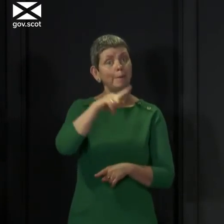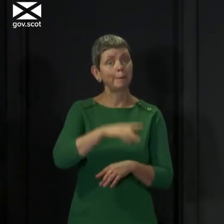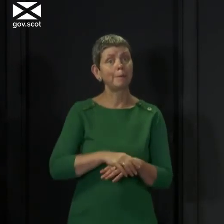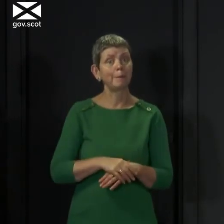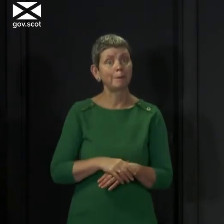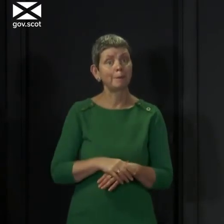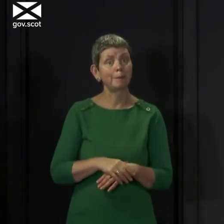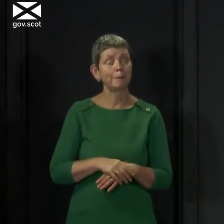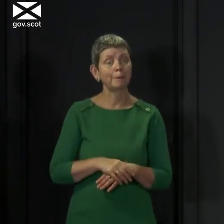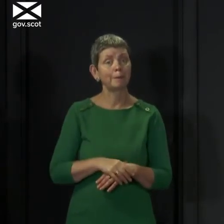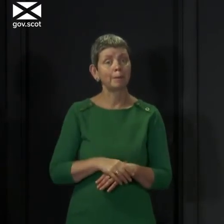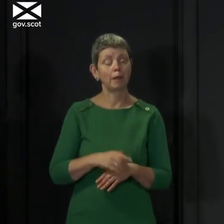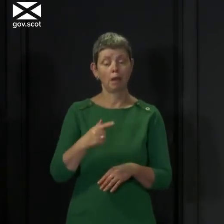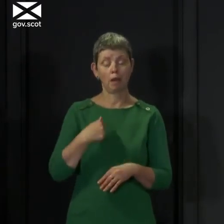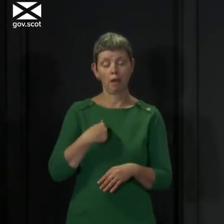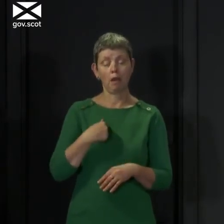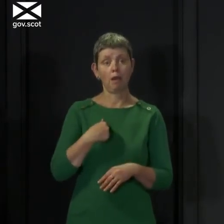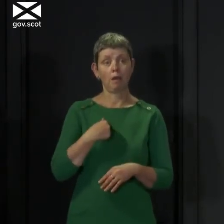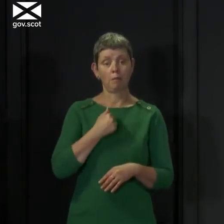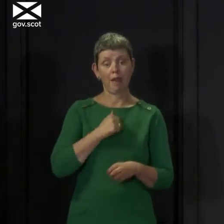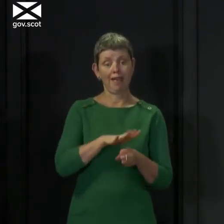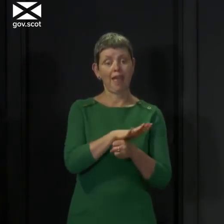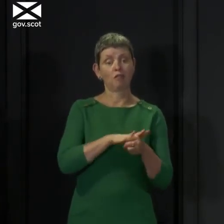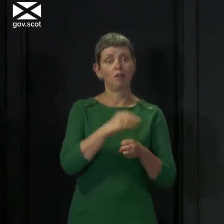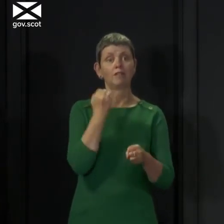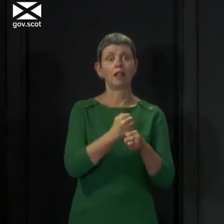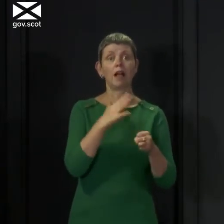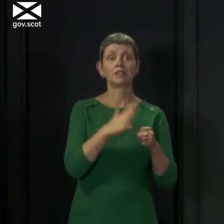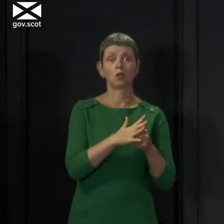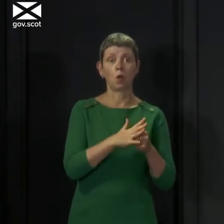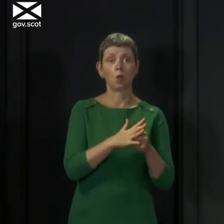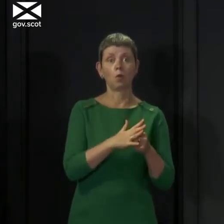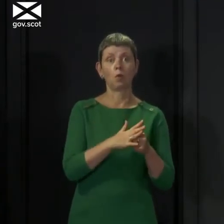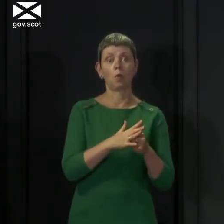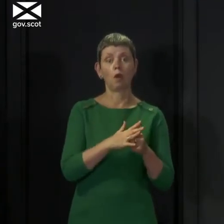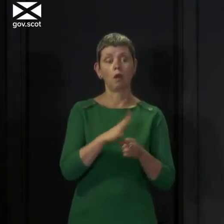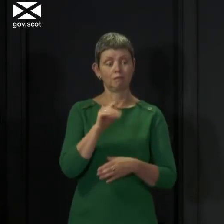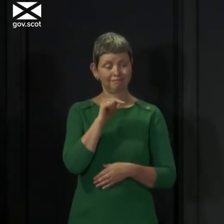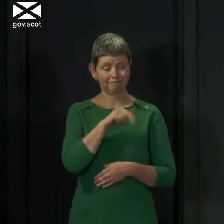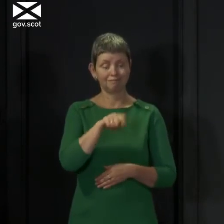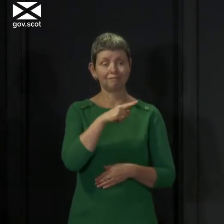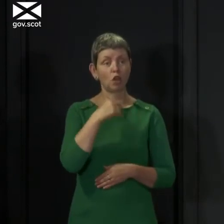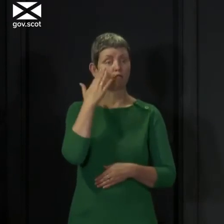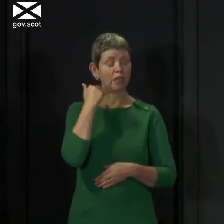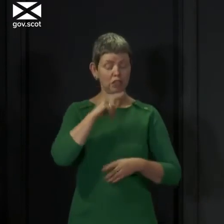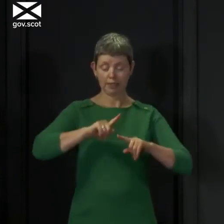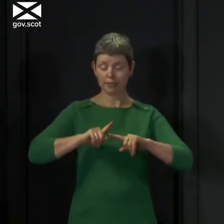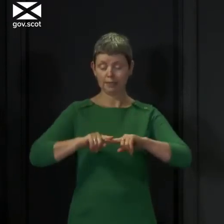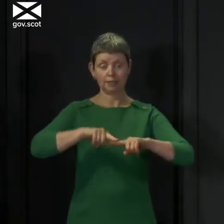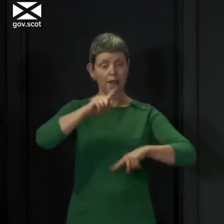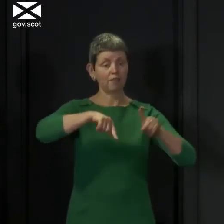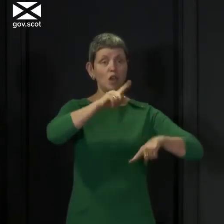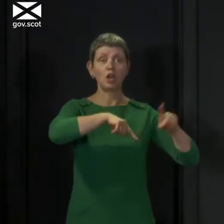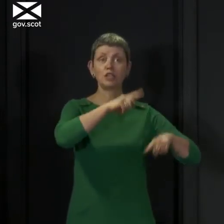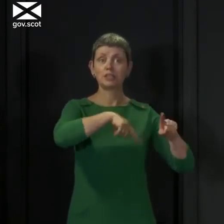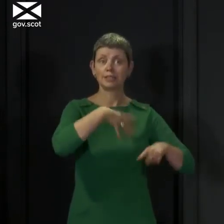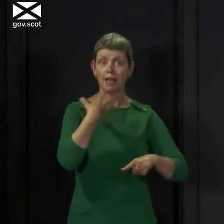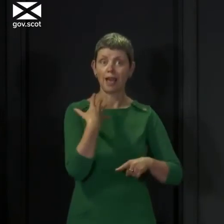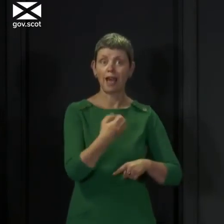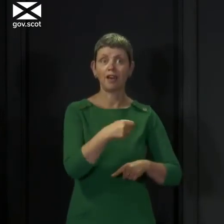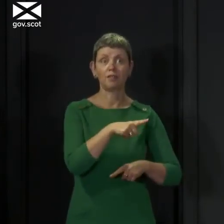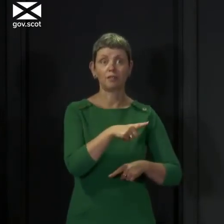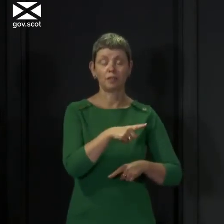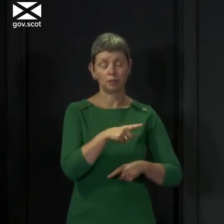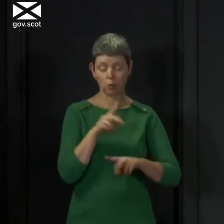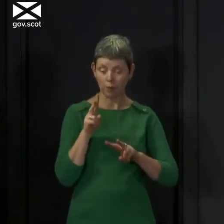in Glasgow one of the most racially diverse constituencies in the country. And I see that very directly, but